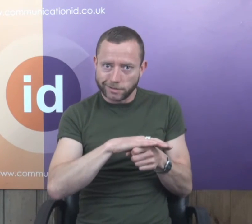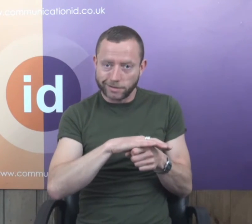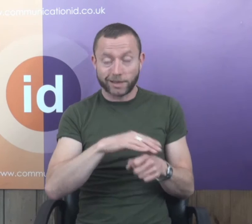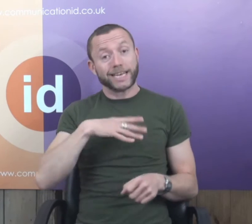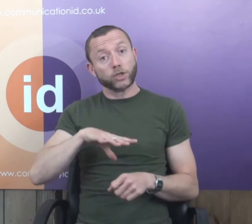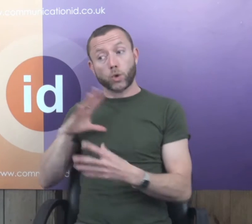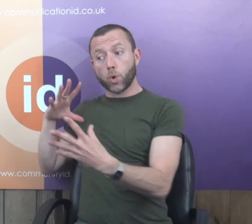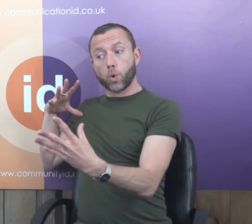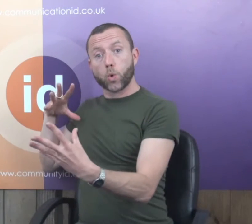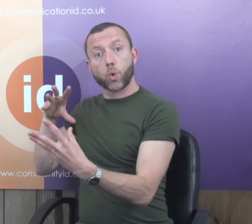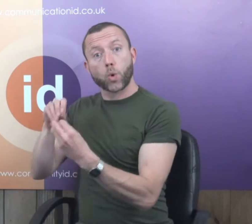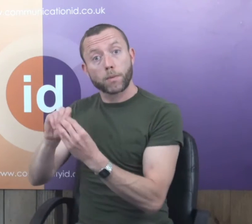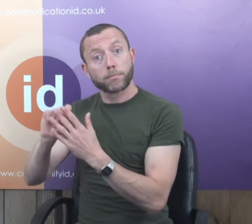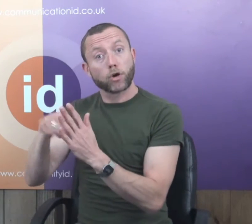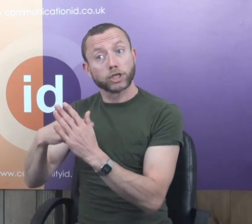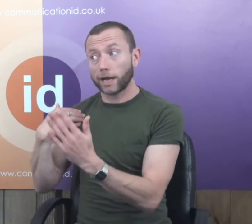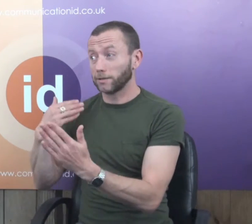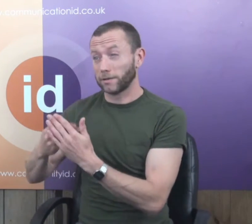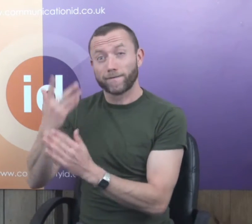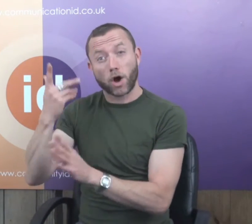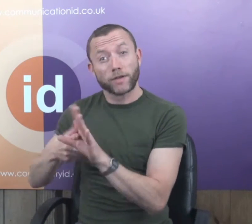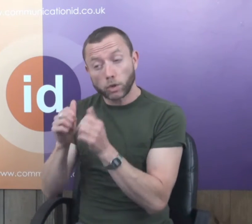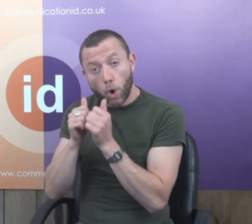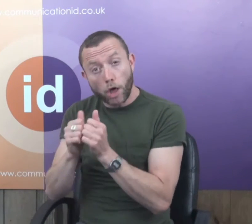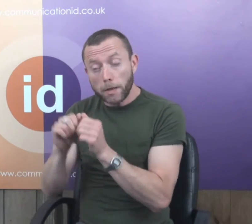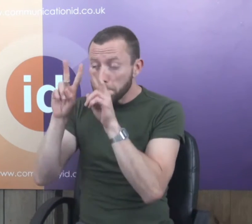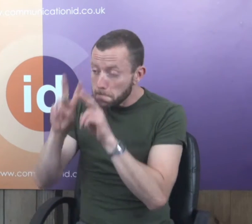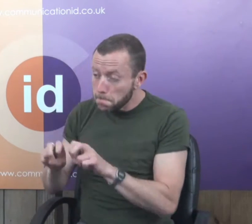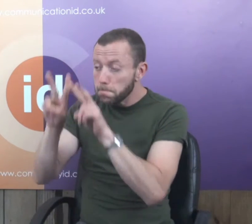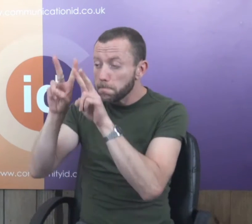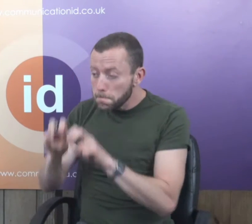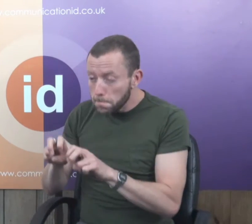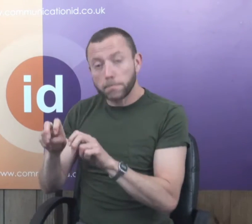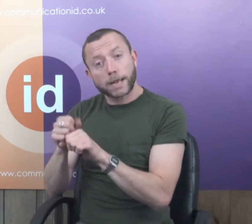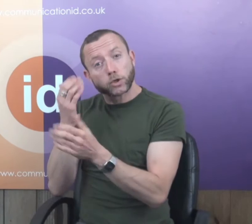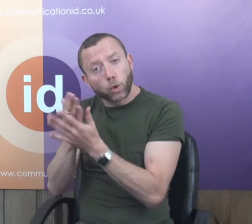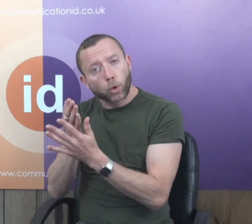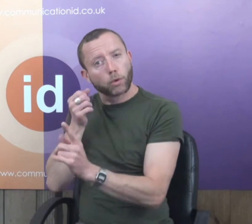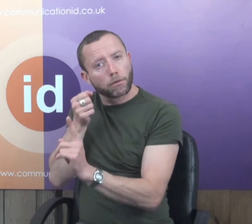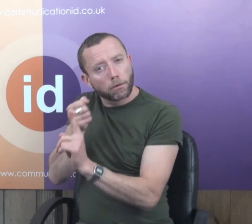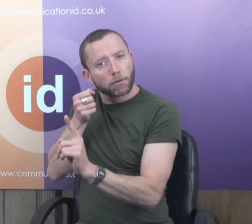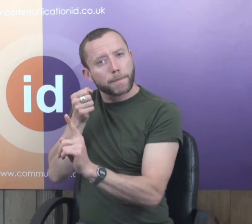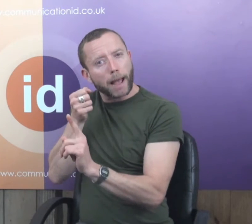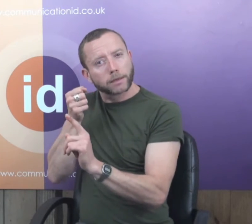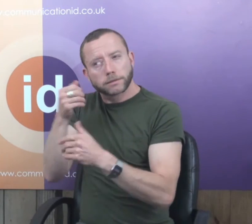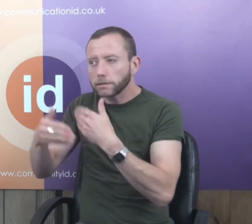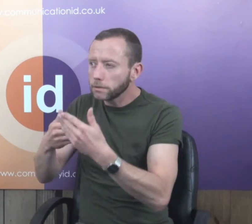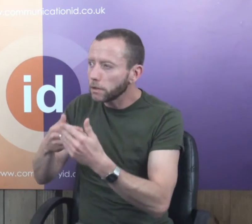and look at other areas as well as doing some consolidation of five years worth of projects, analysing them, looking at the